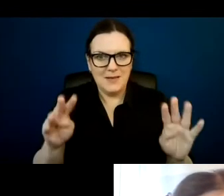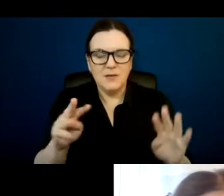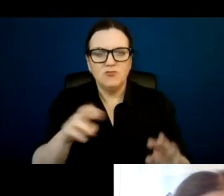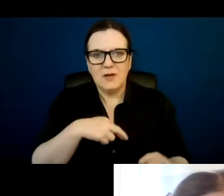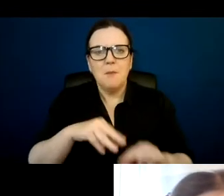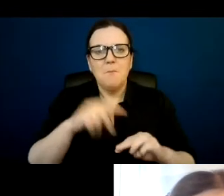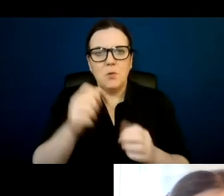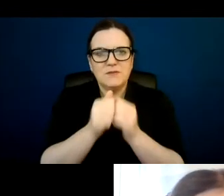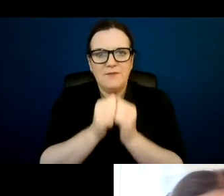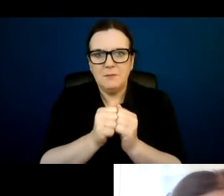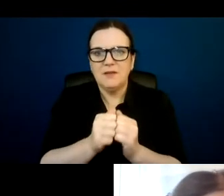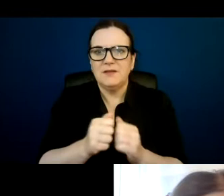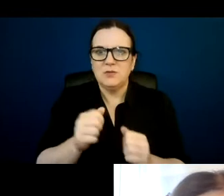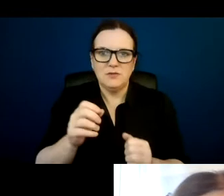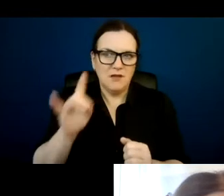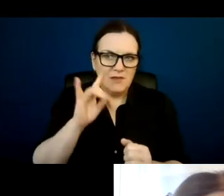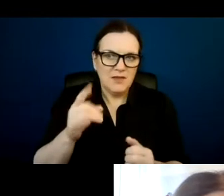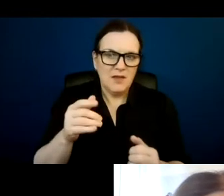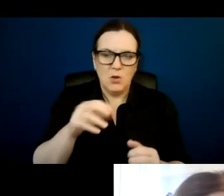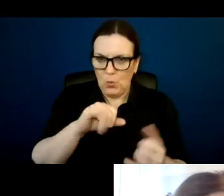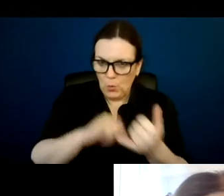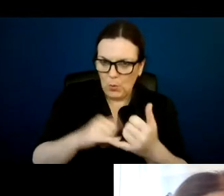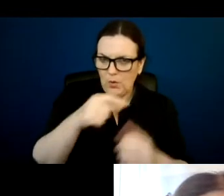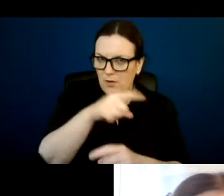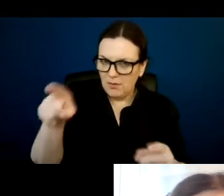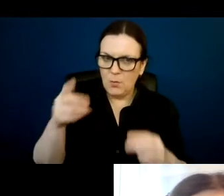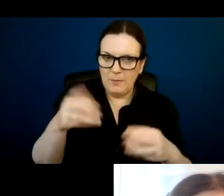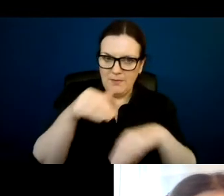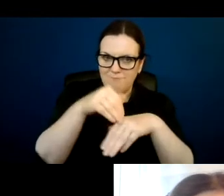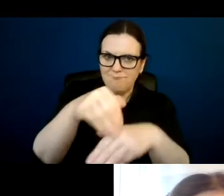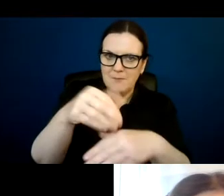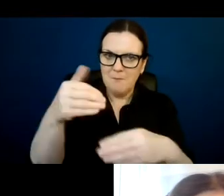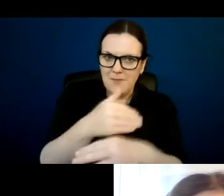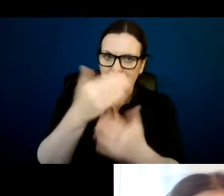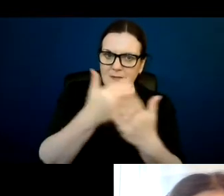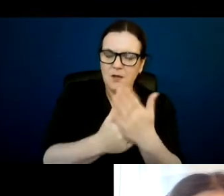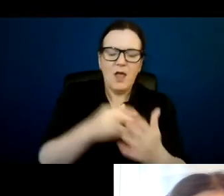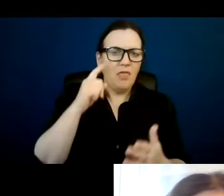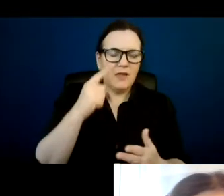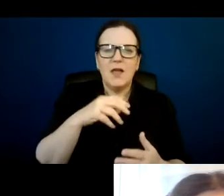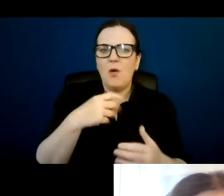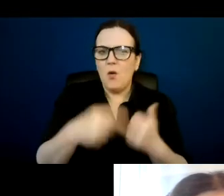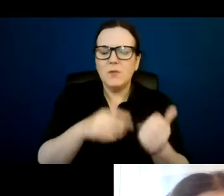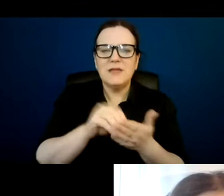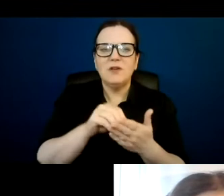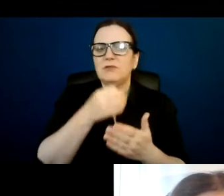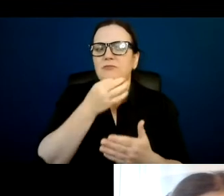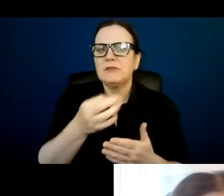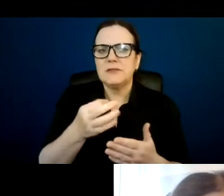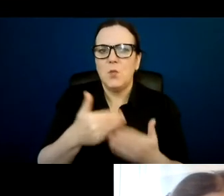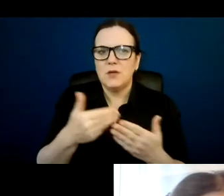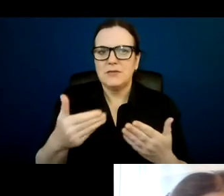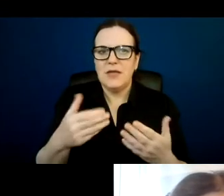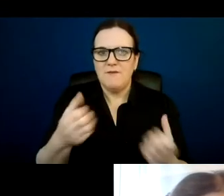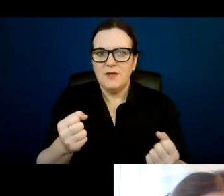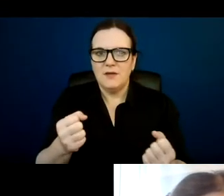to hear directly the voices of those who are going to be affected. And I think there is always a risk that that coalition of the willing can